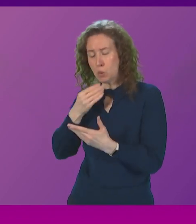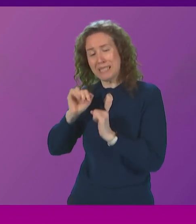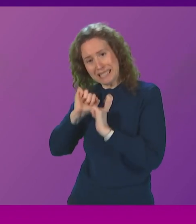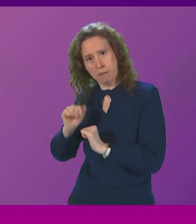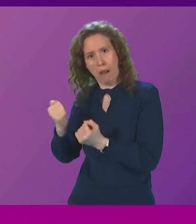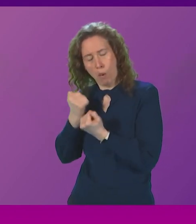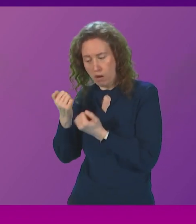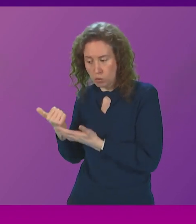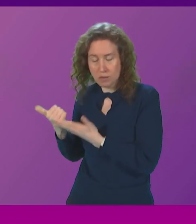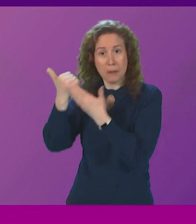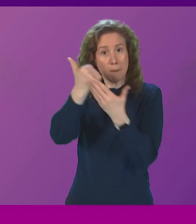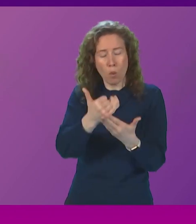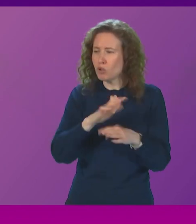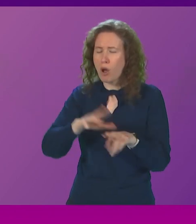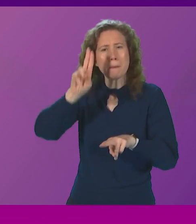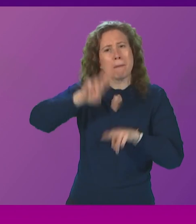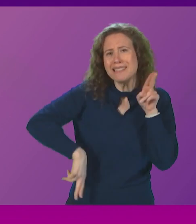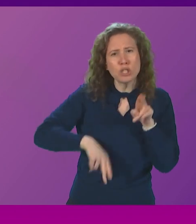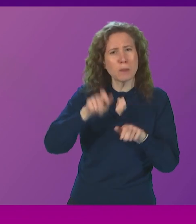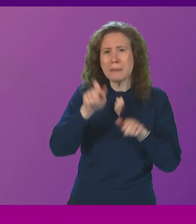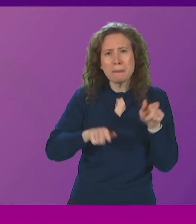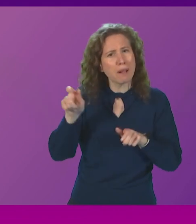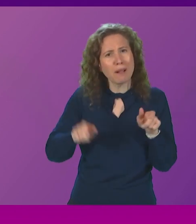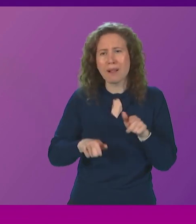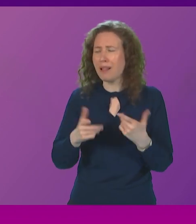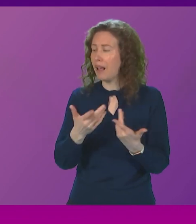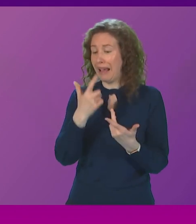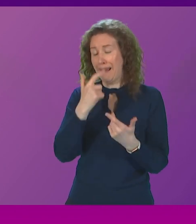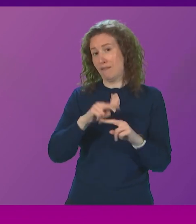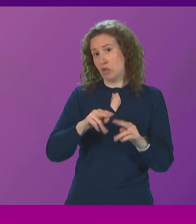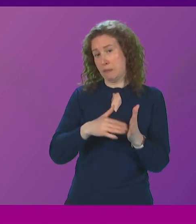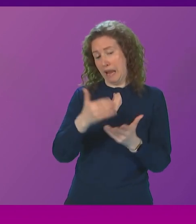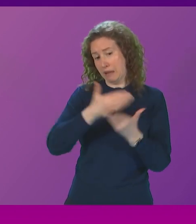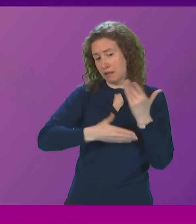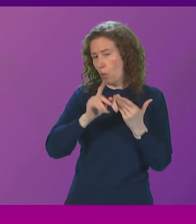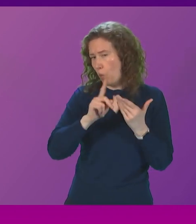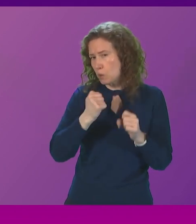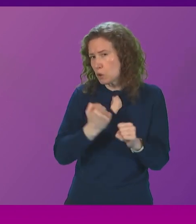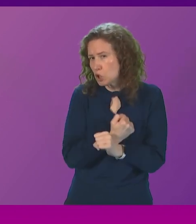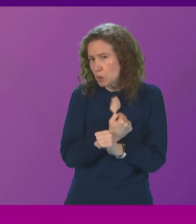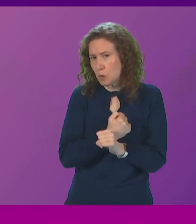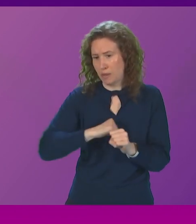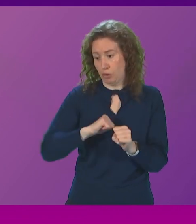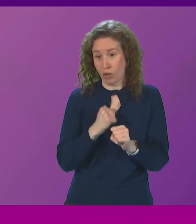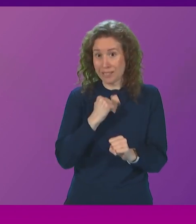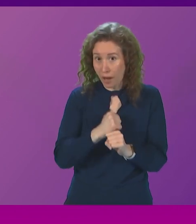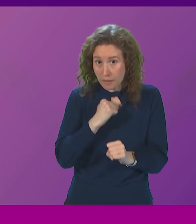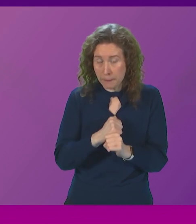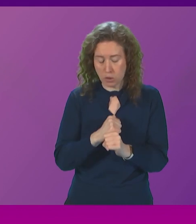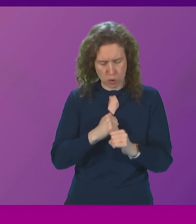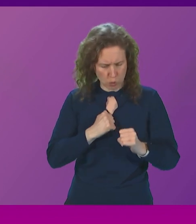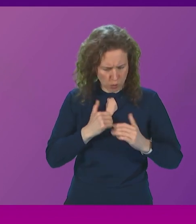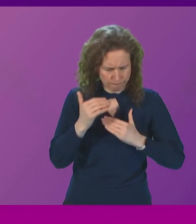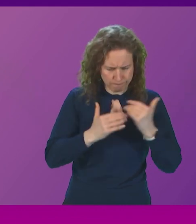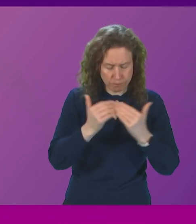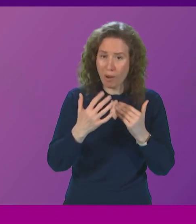support instead of punish people and can he outline the steps the Scottish government will take to build